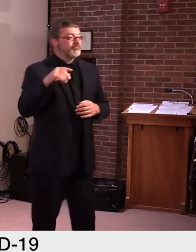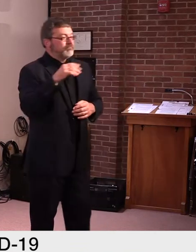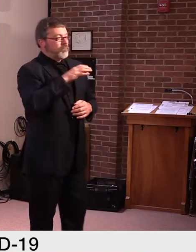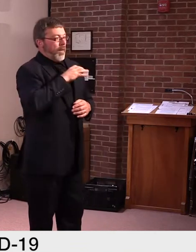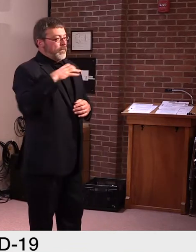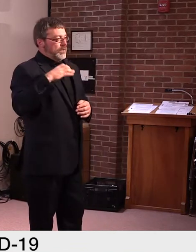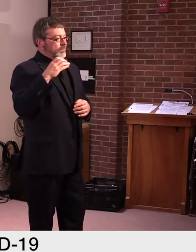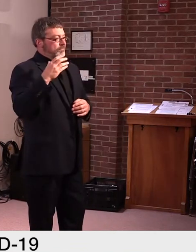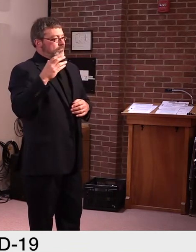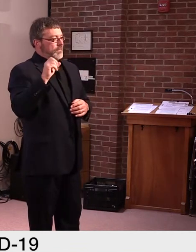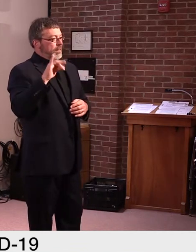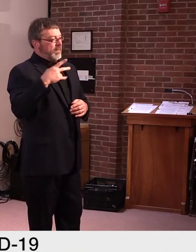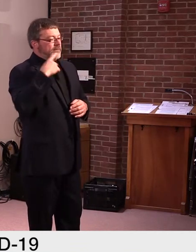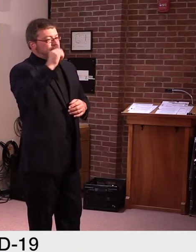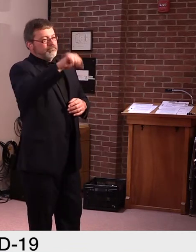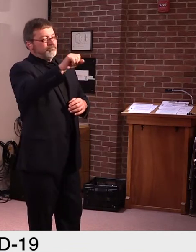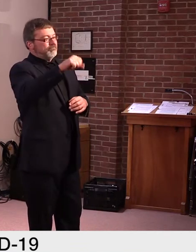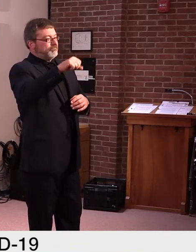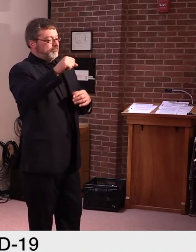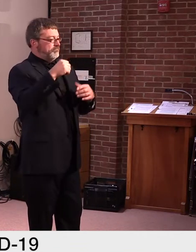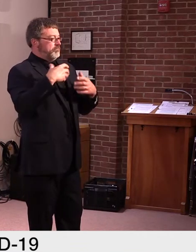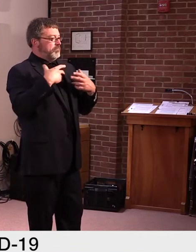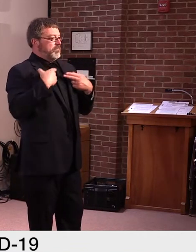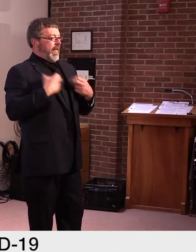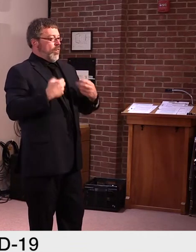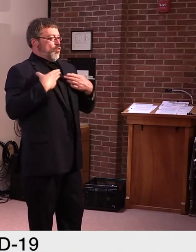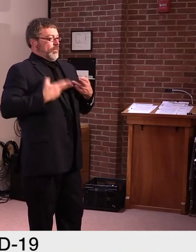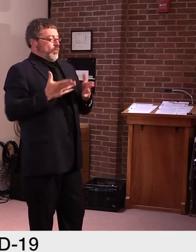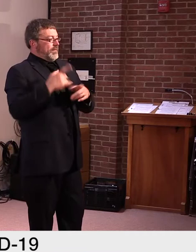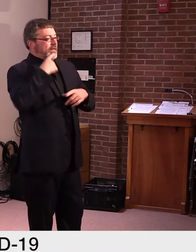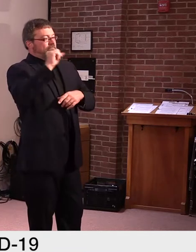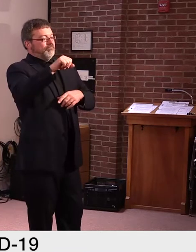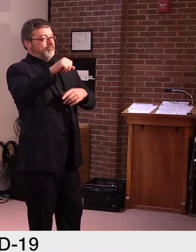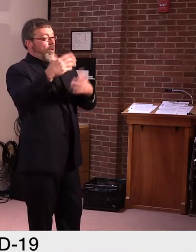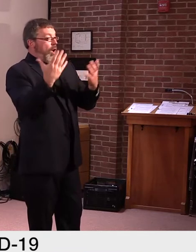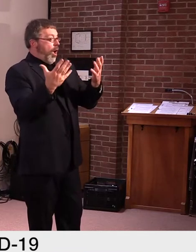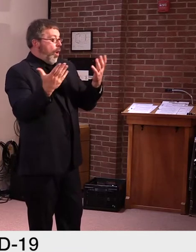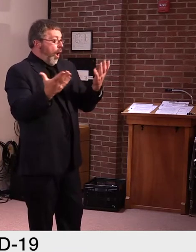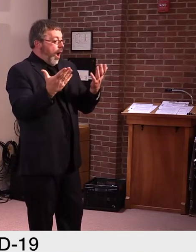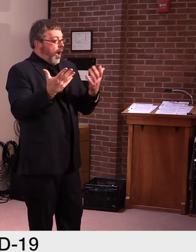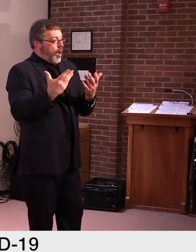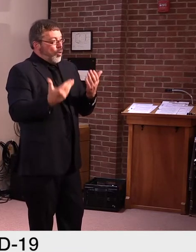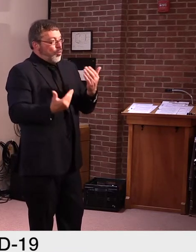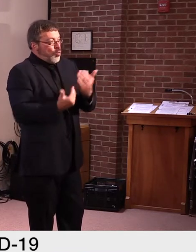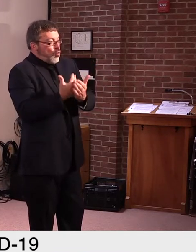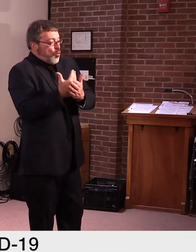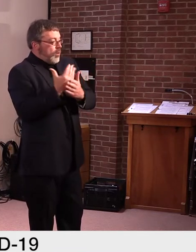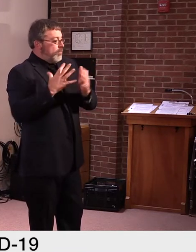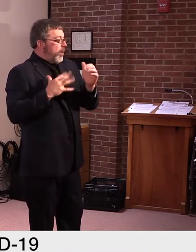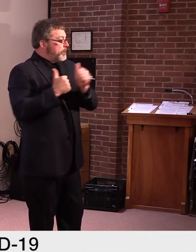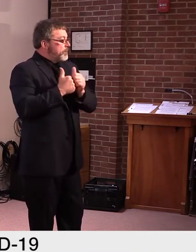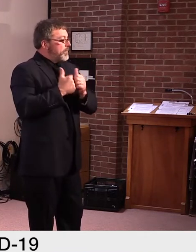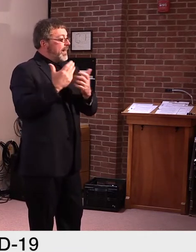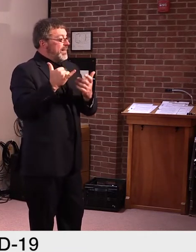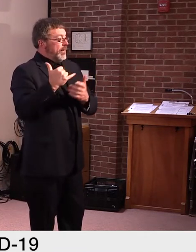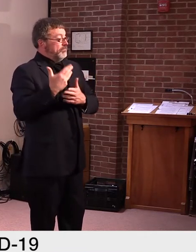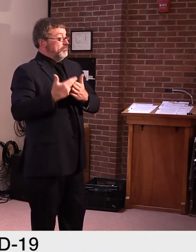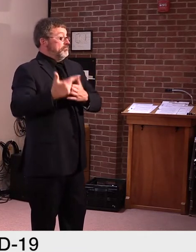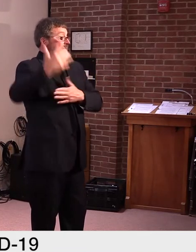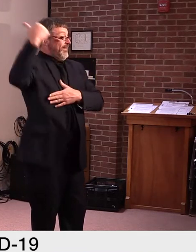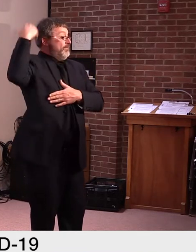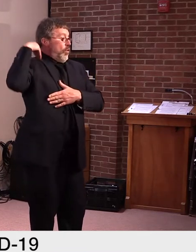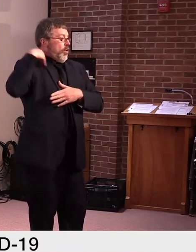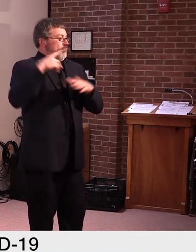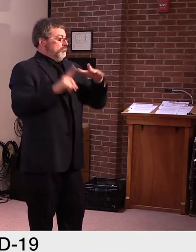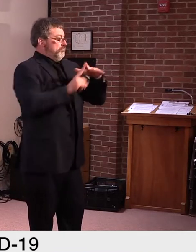currently have, uh, what we, prior, we had total prior positive, uh, tests at